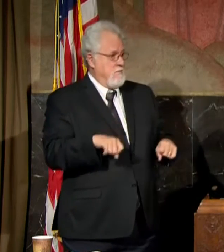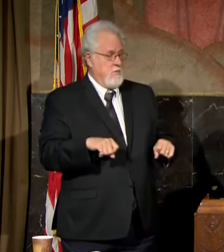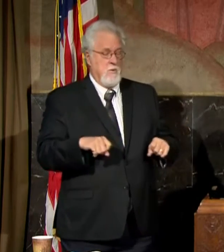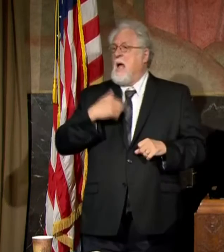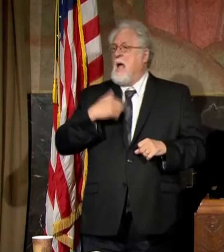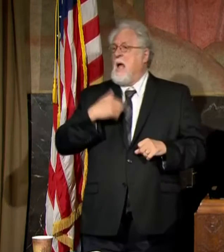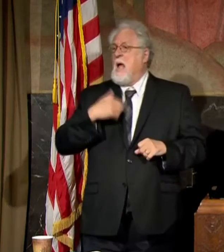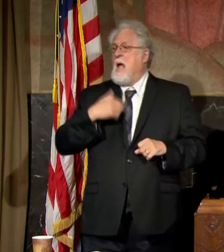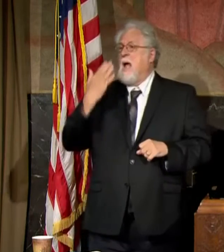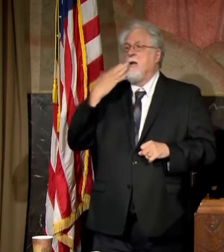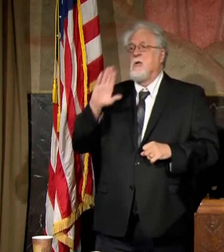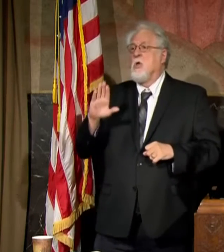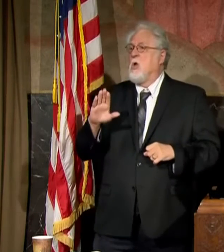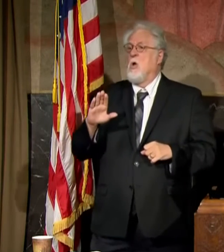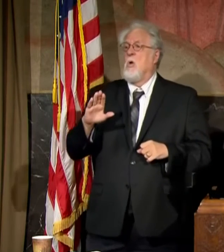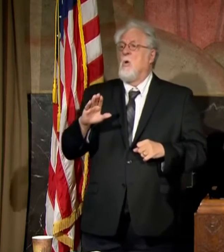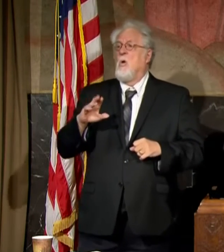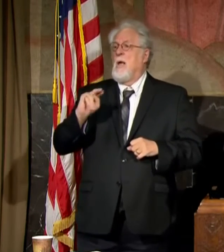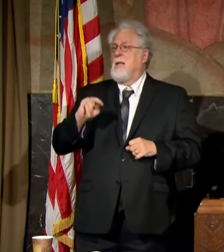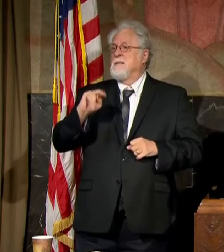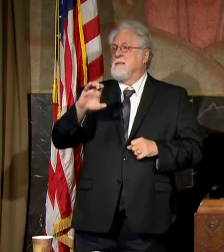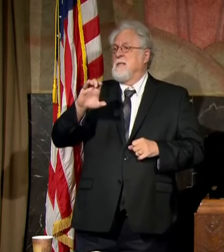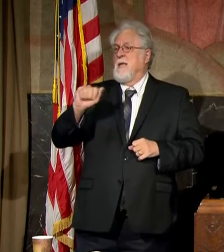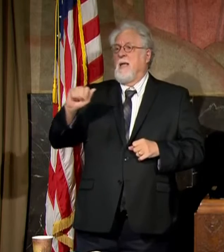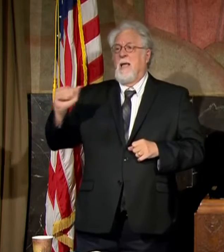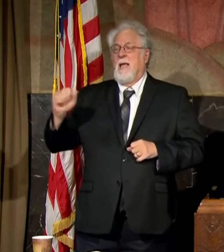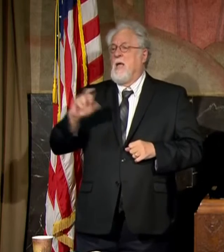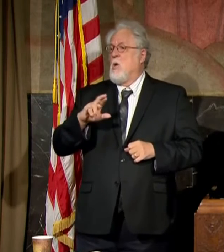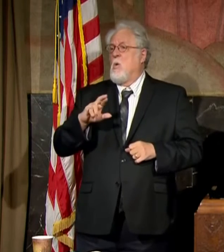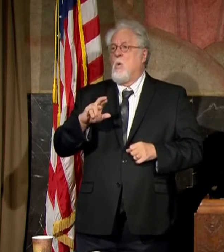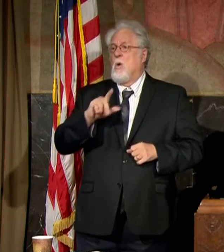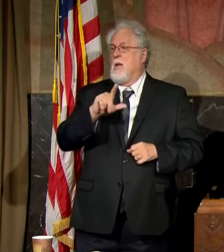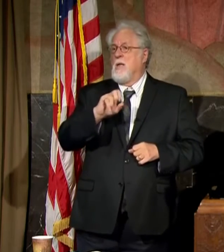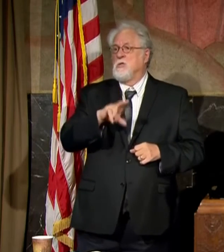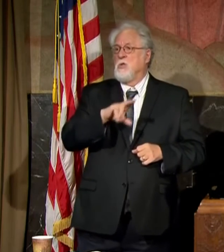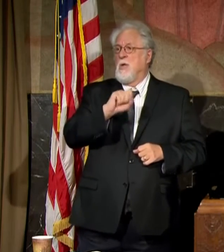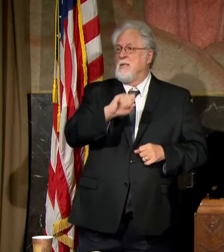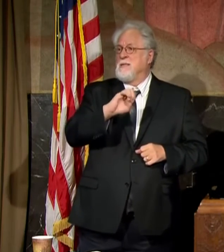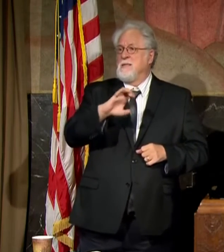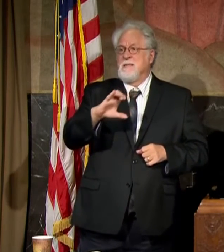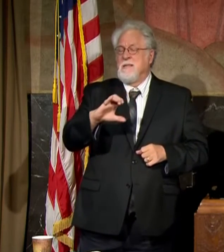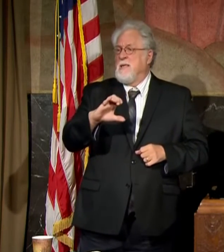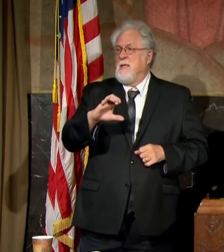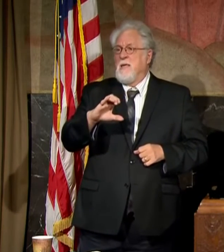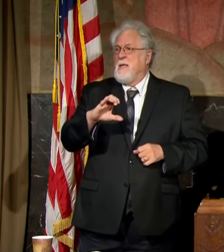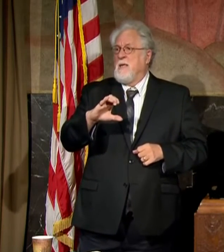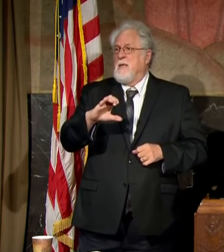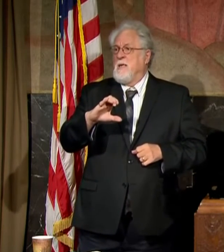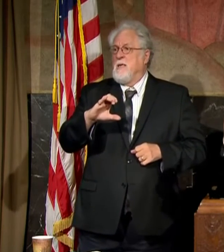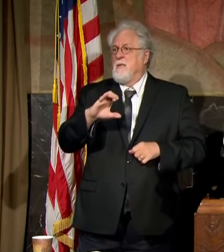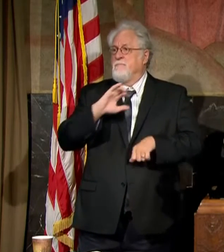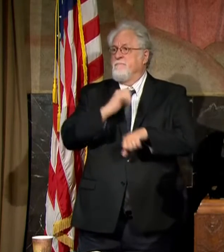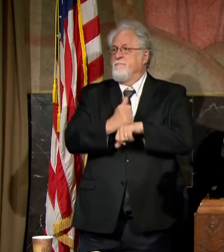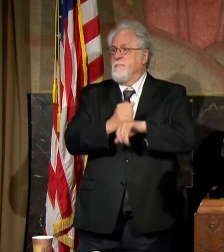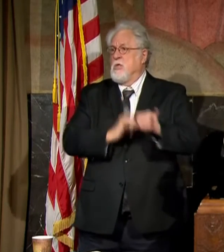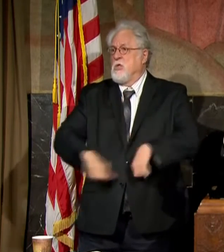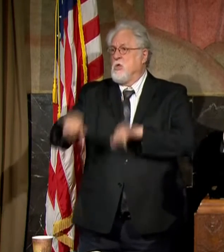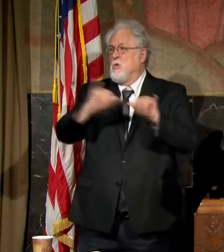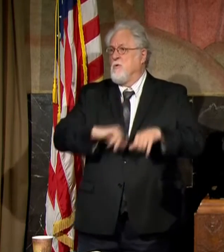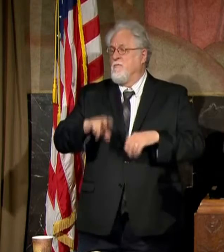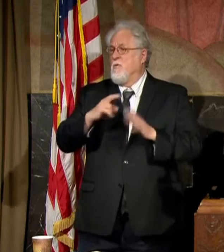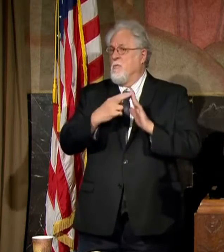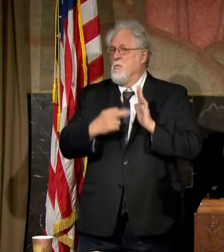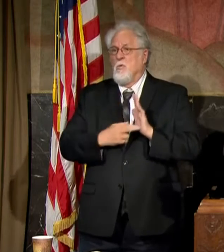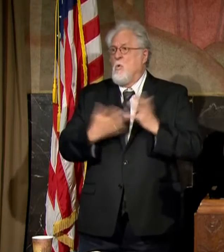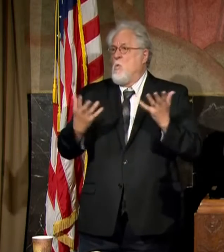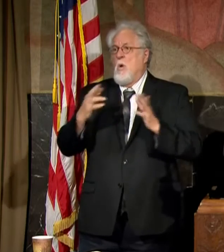I don't know that the NCAA, or in the case of LSU, the SEC, would impose uniform rules, and if so, what